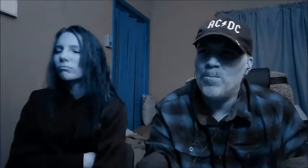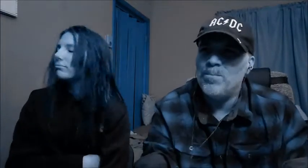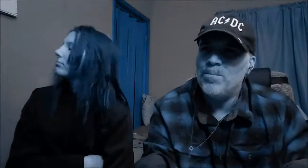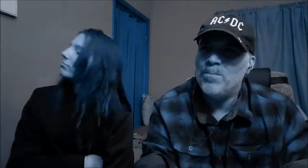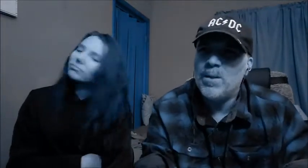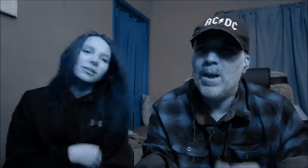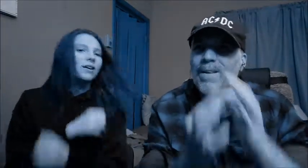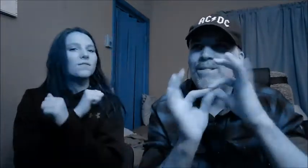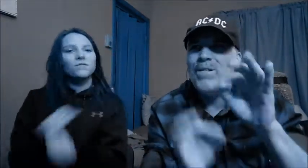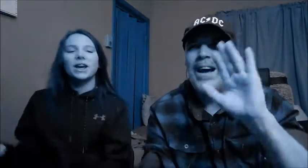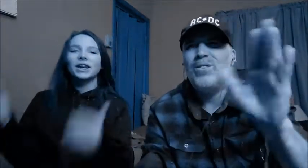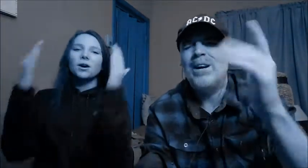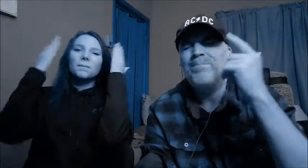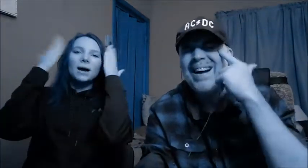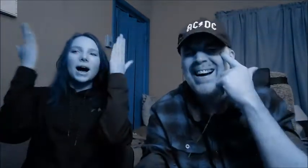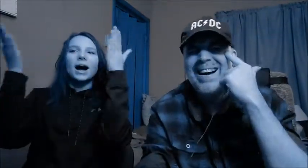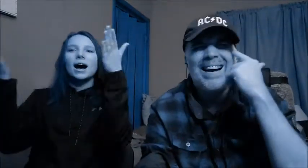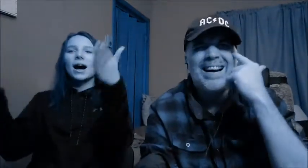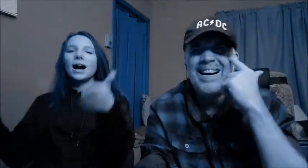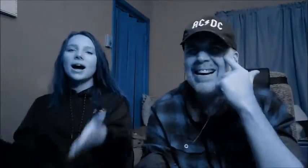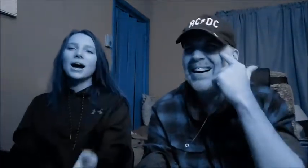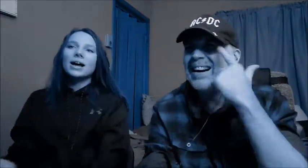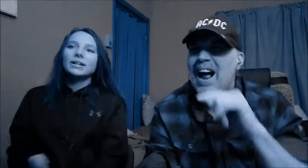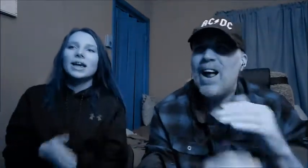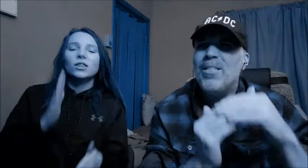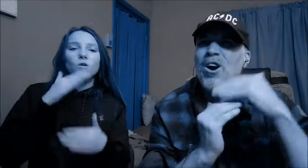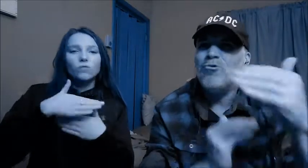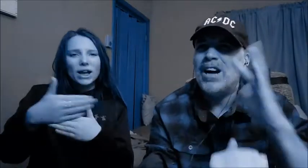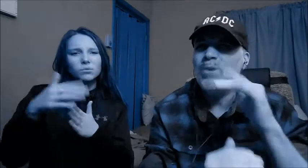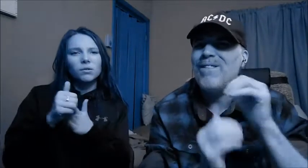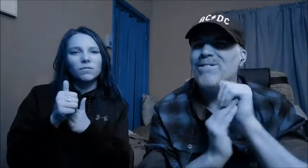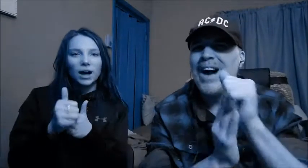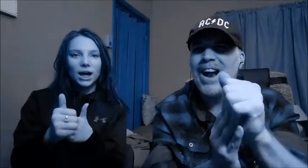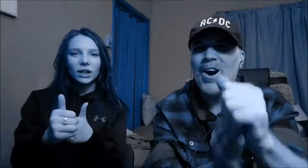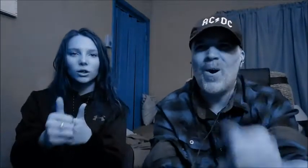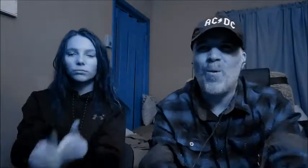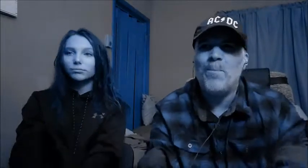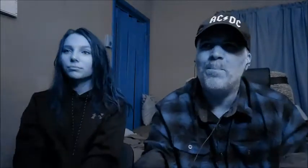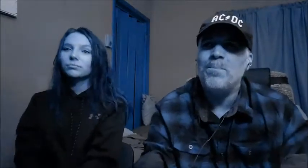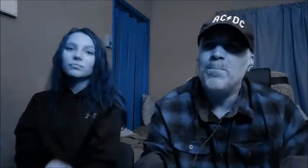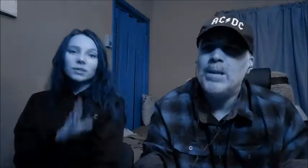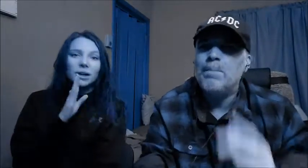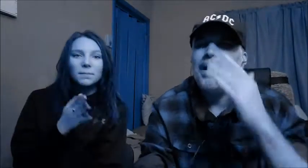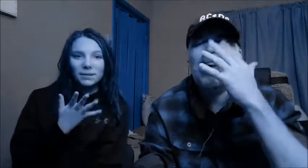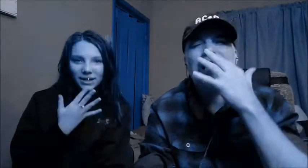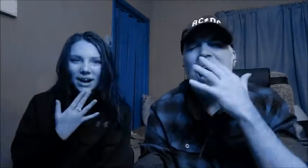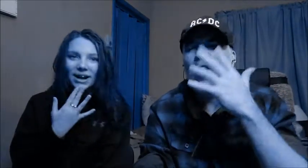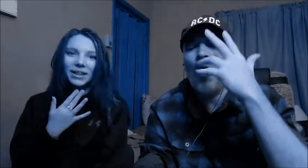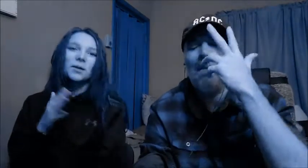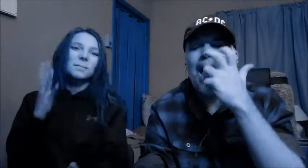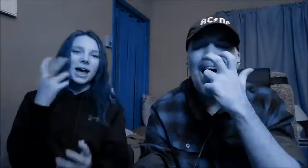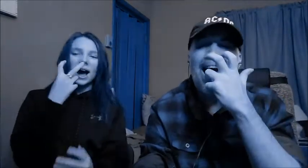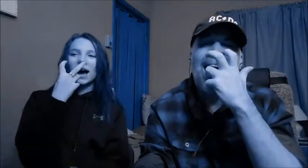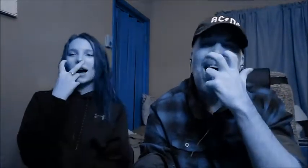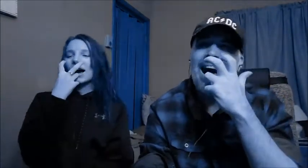Free your mind and the rest will follow Be colorblind,